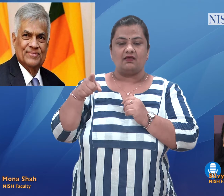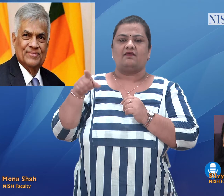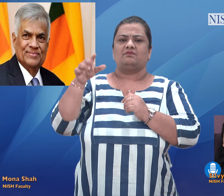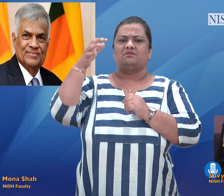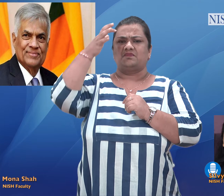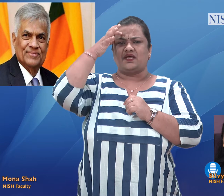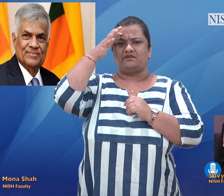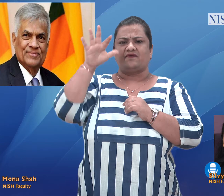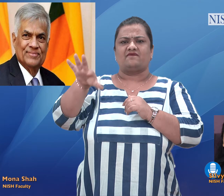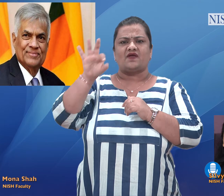Mrs.